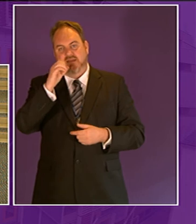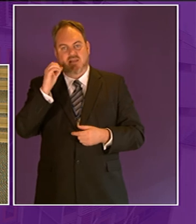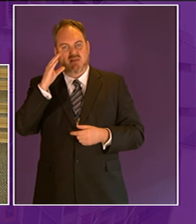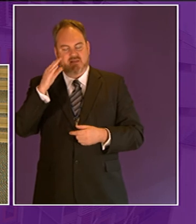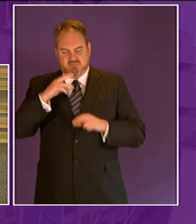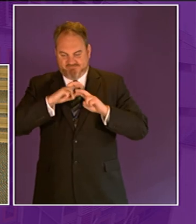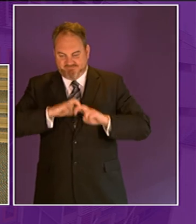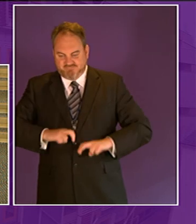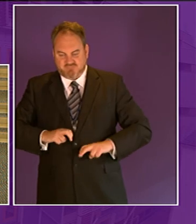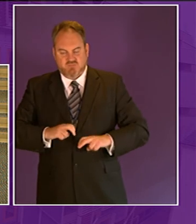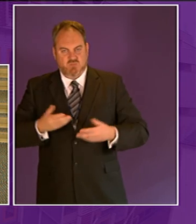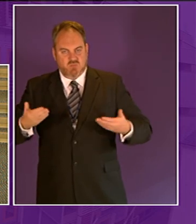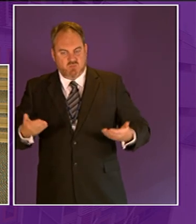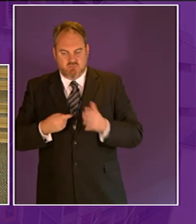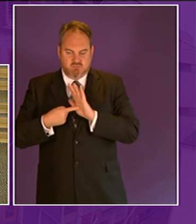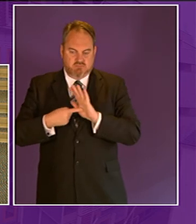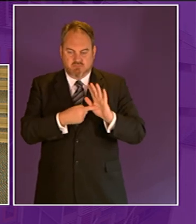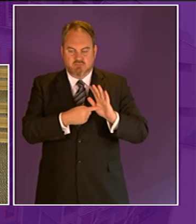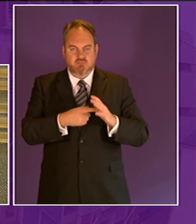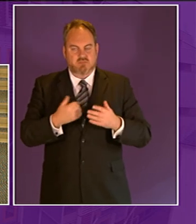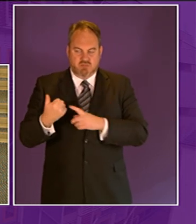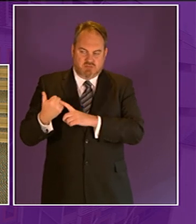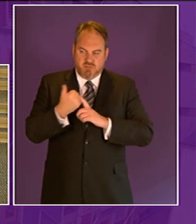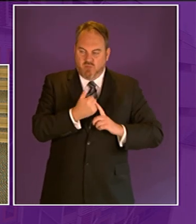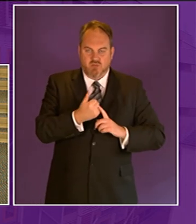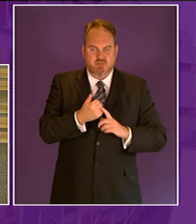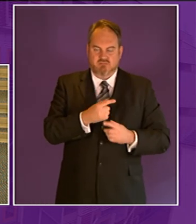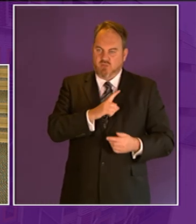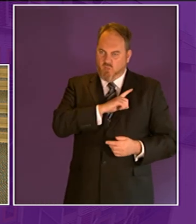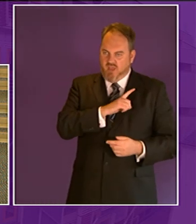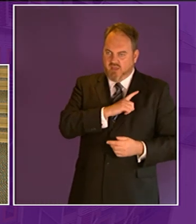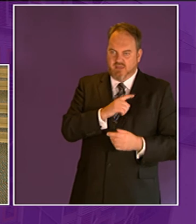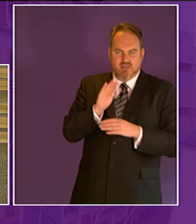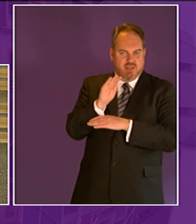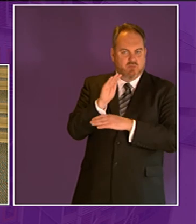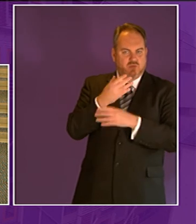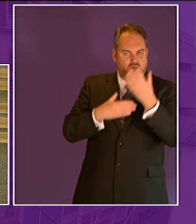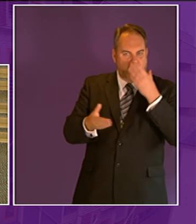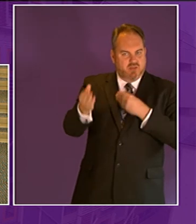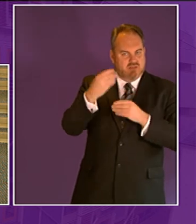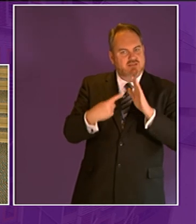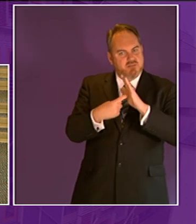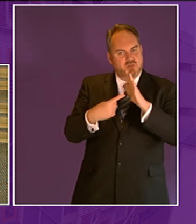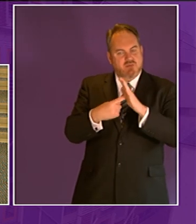drive some of our agenda in relation to outdoor learning because in my recent statement to parliament around